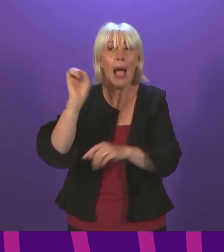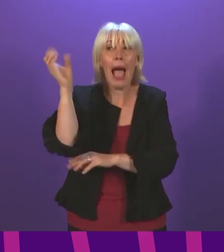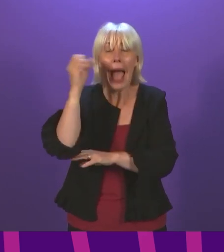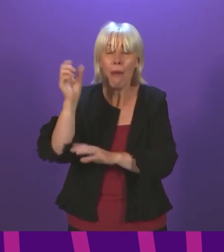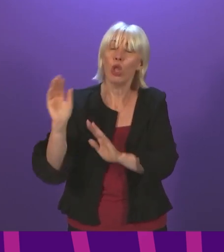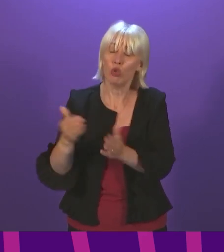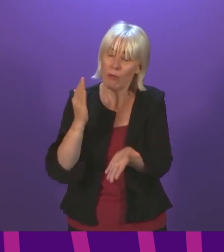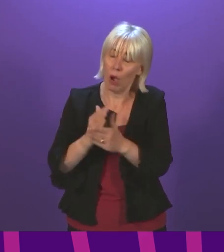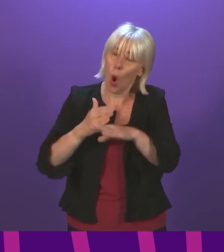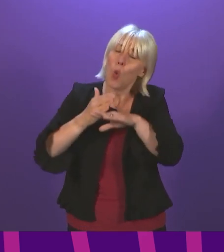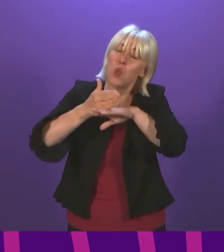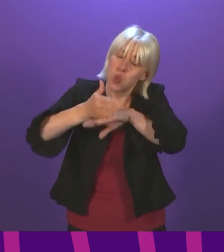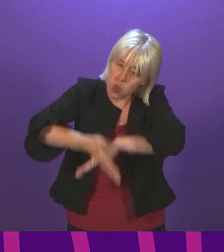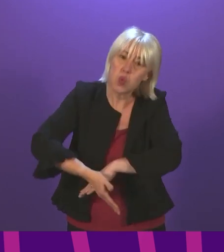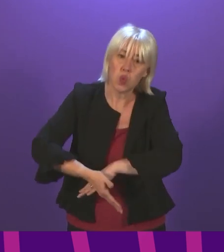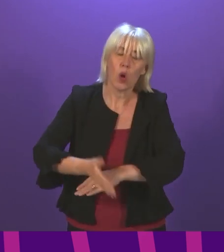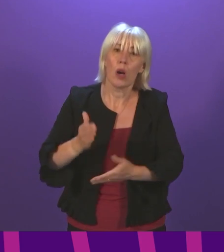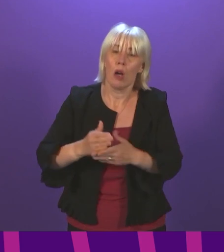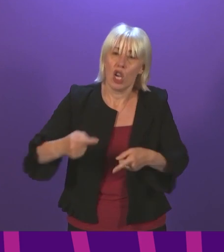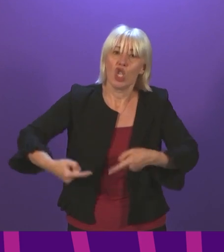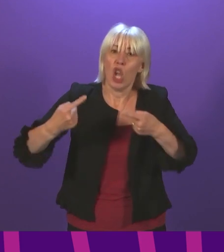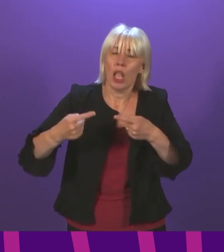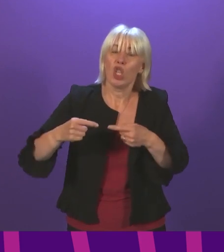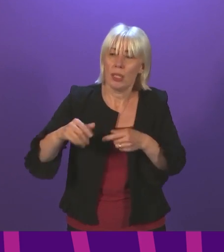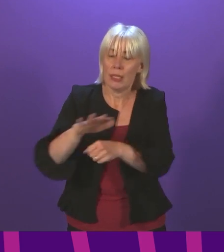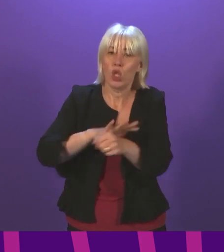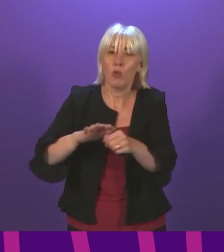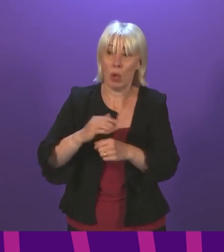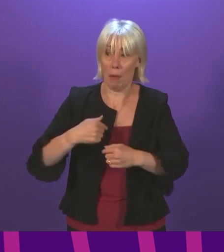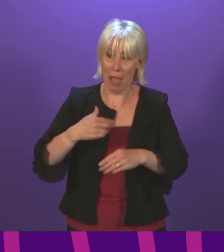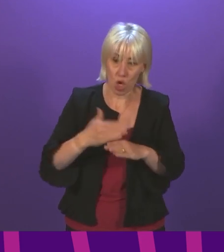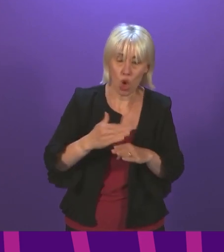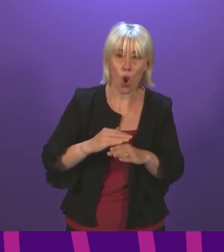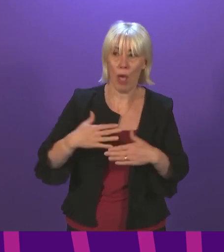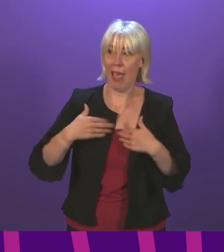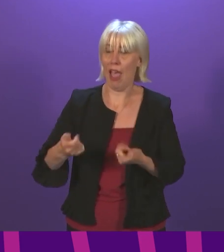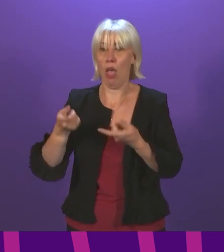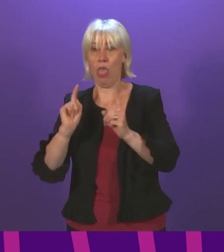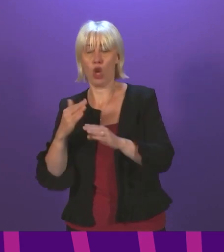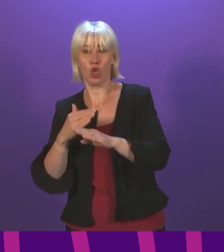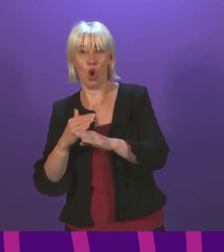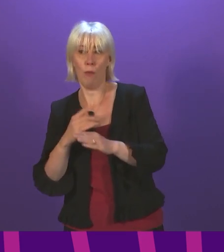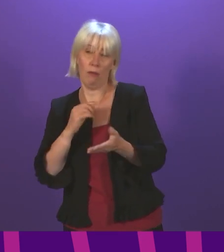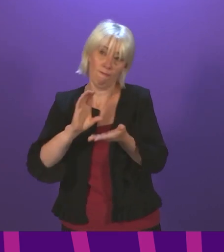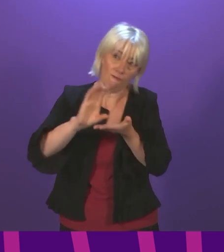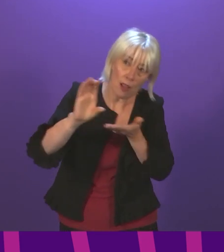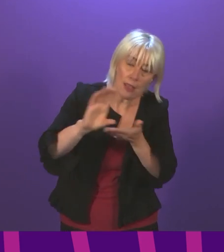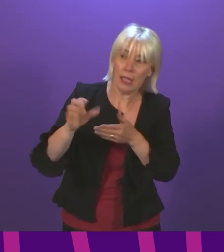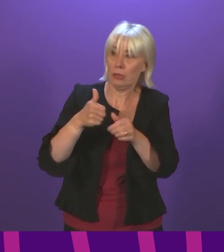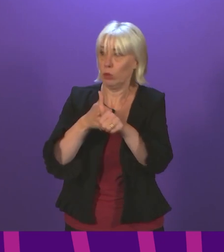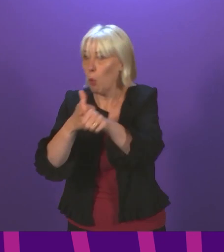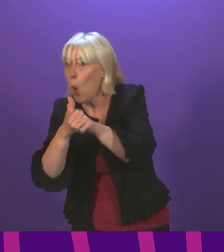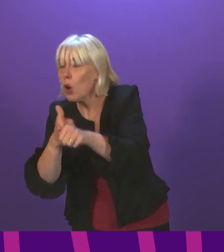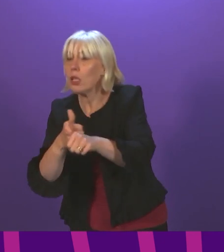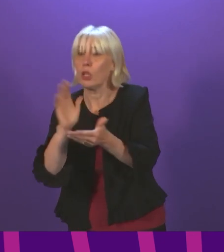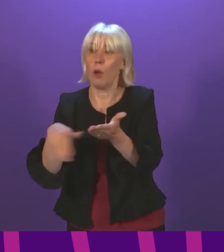Service is working hard under incredibly challenging circumstances. My job, the Health Secretary's job, is to support them through funding and other support to make